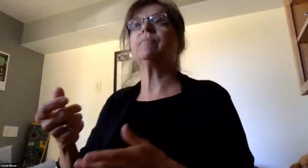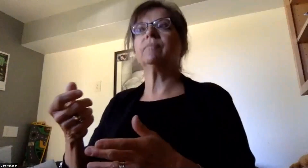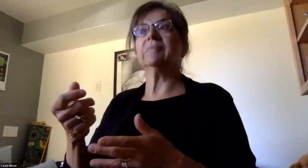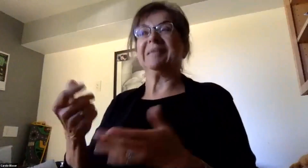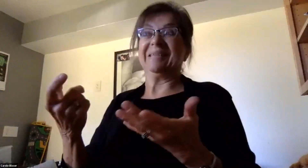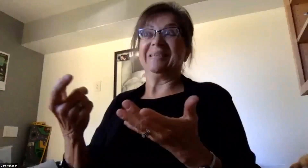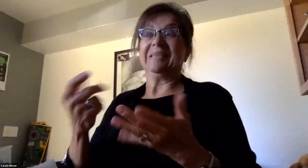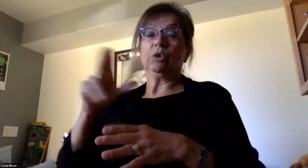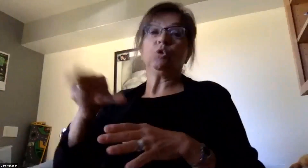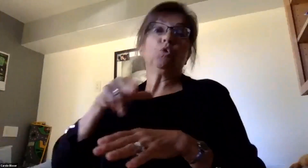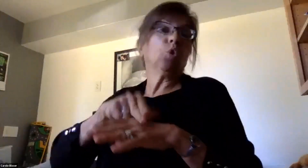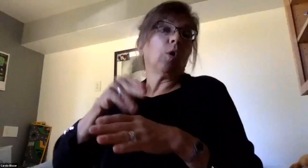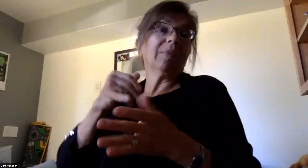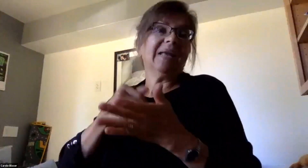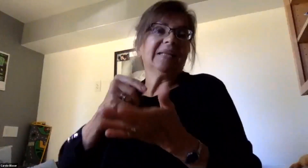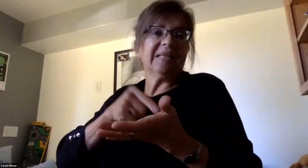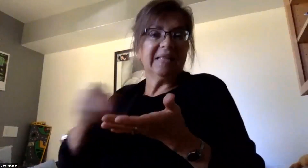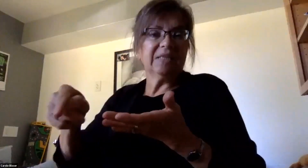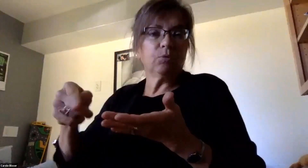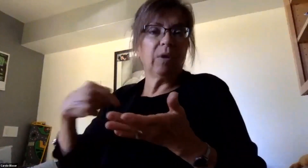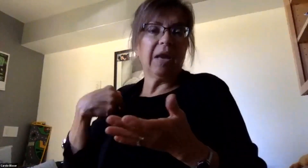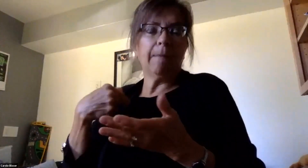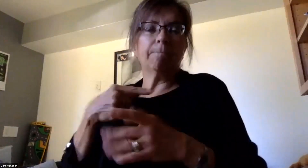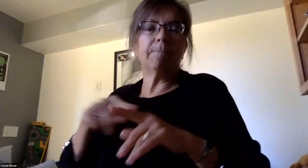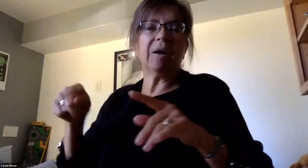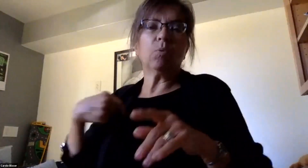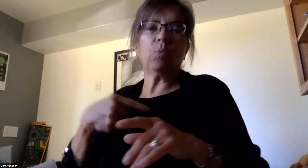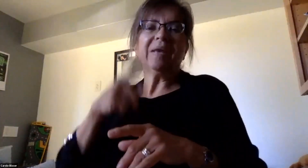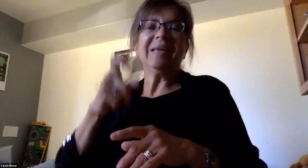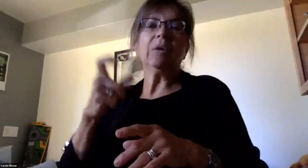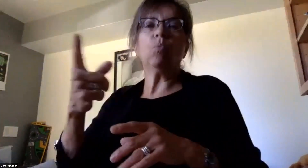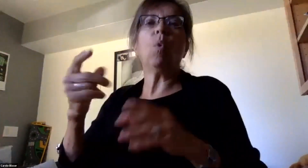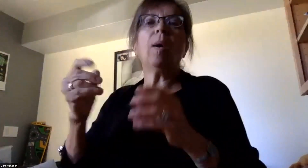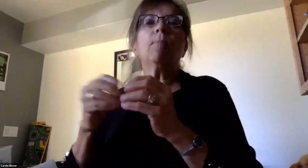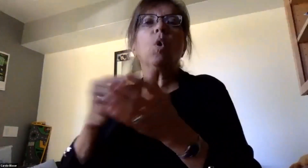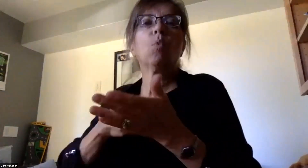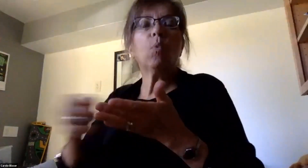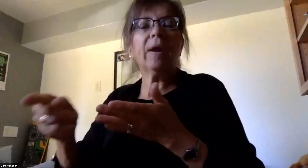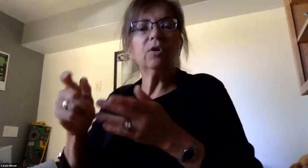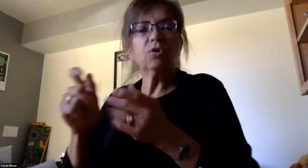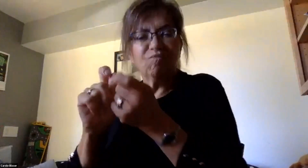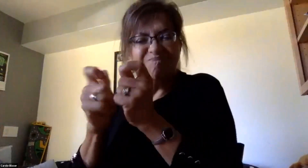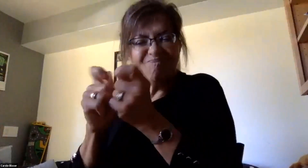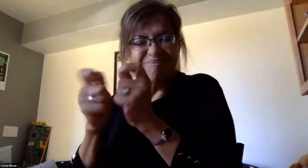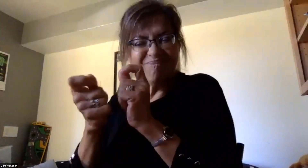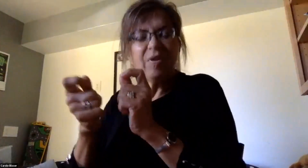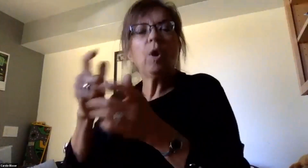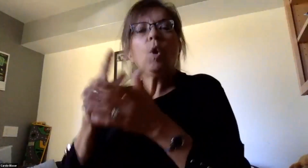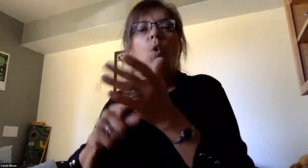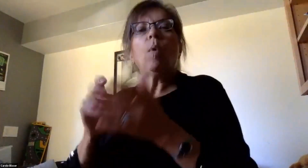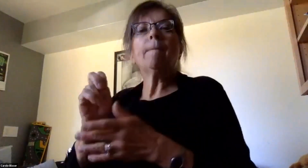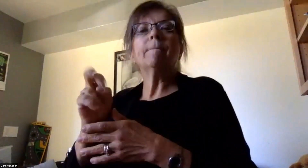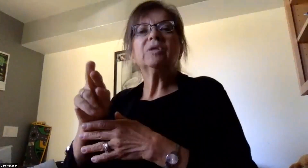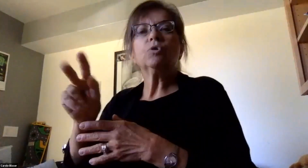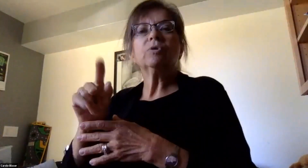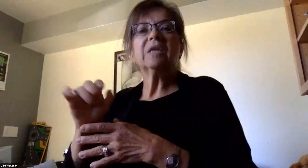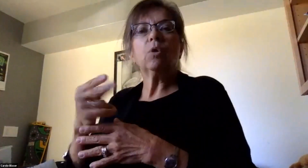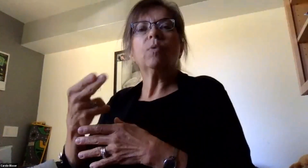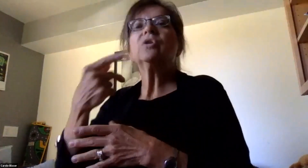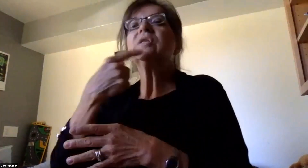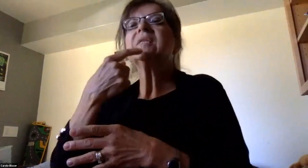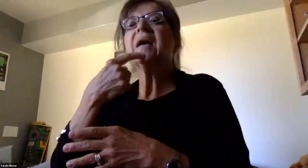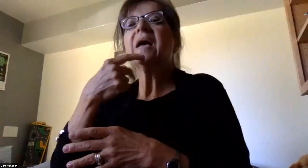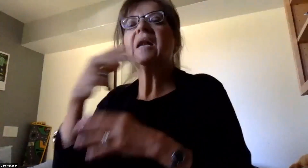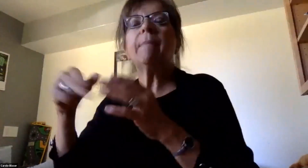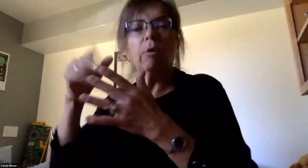week typically, but we need another week or so to just fine tune what Mr. Zinkowicz just mentioned about schedules, the